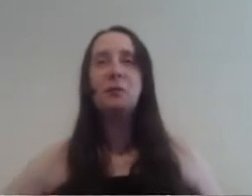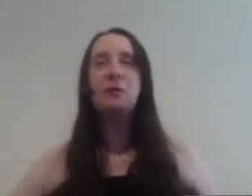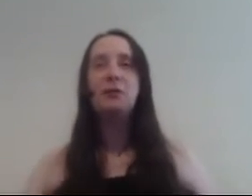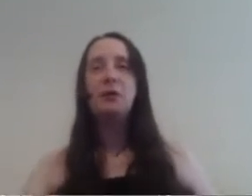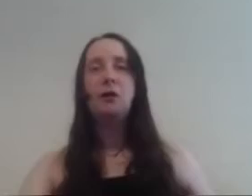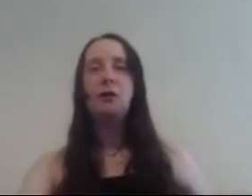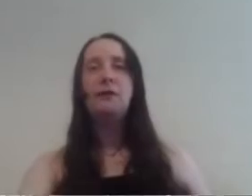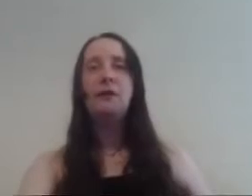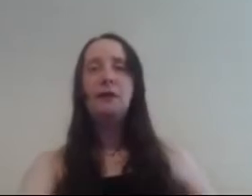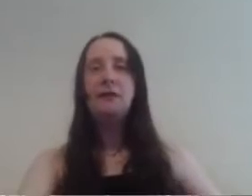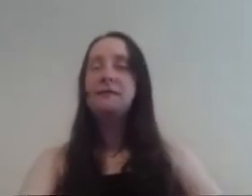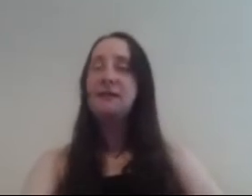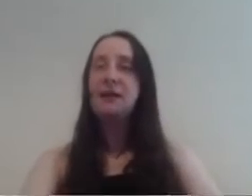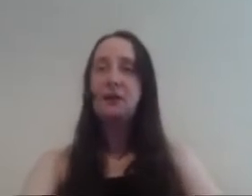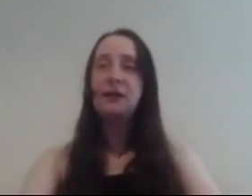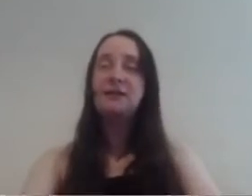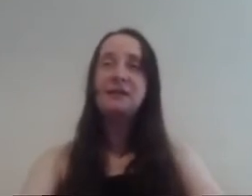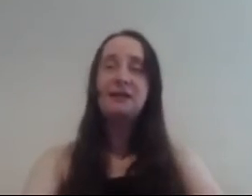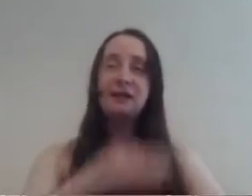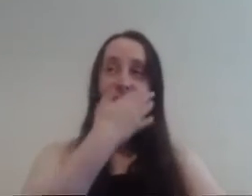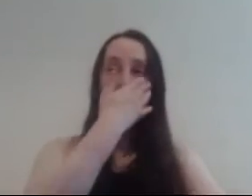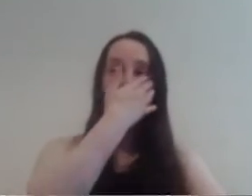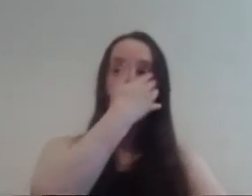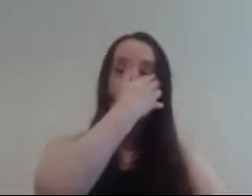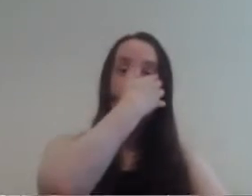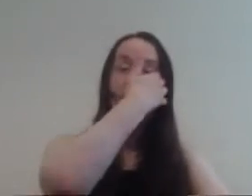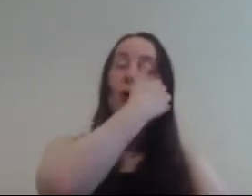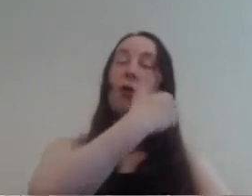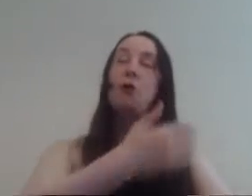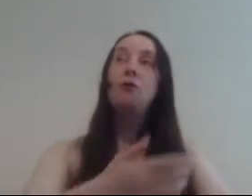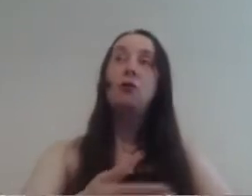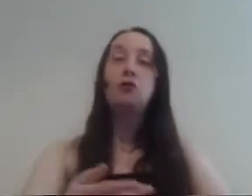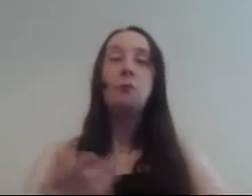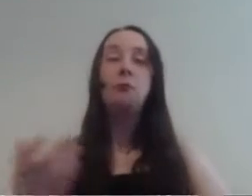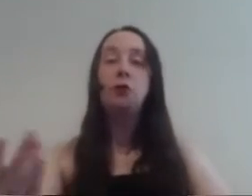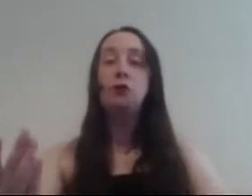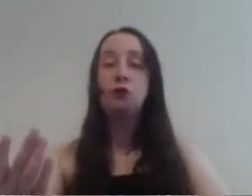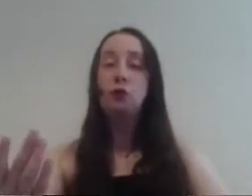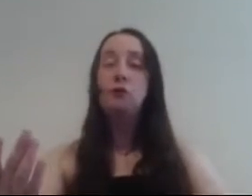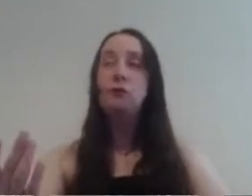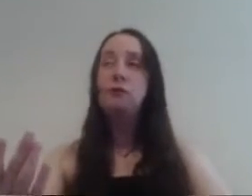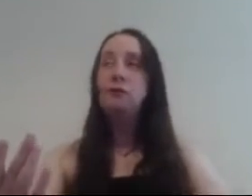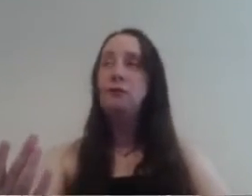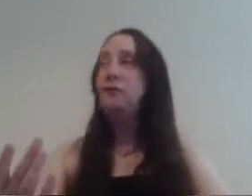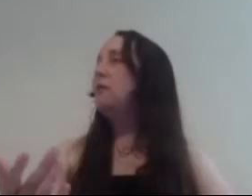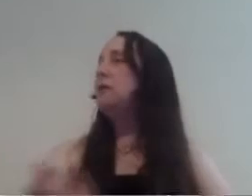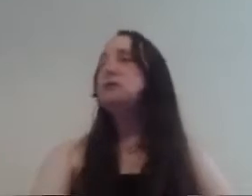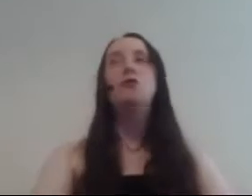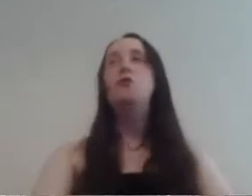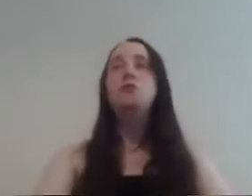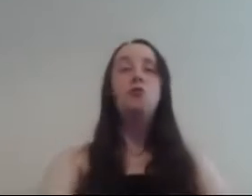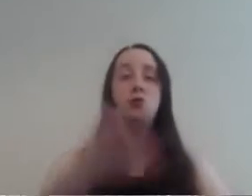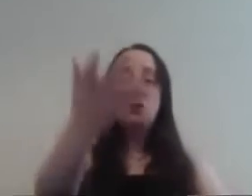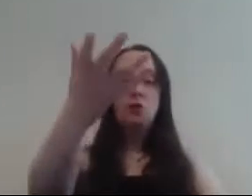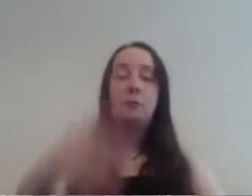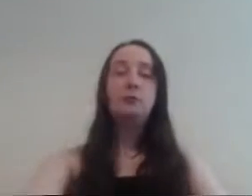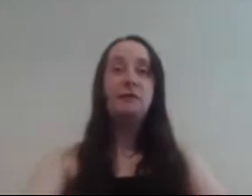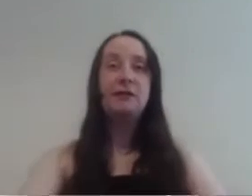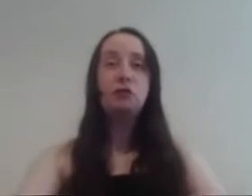is coming in that day or the next day I thought because Robin put it down I just thought oh Robin's got to take the